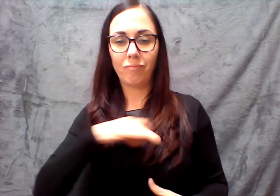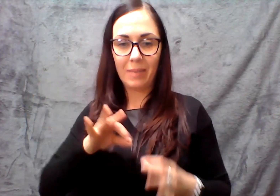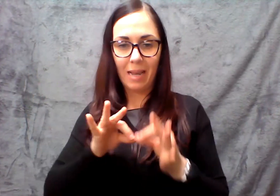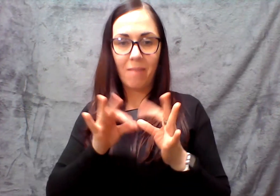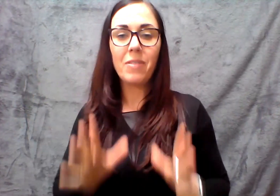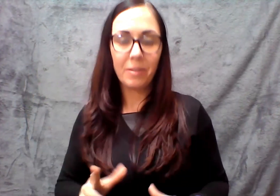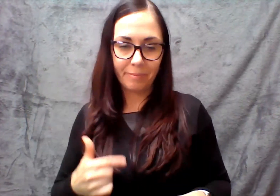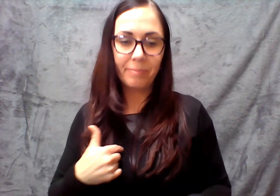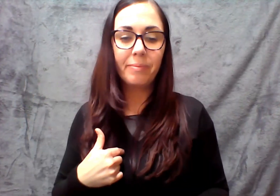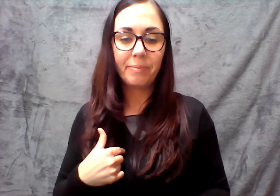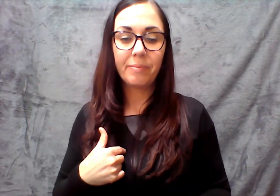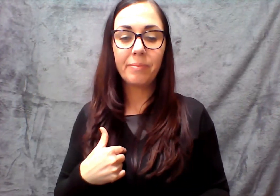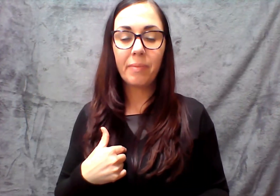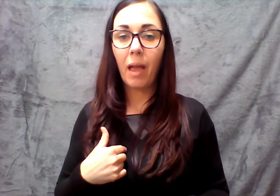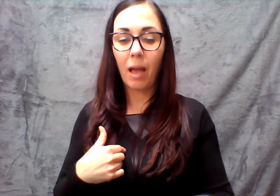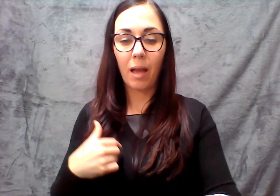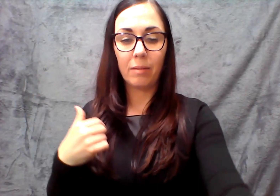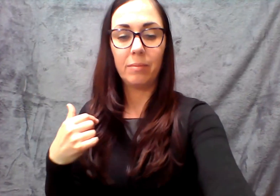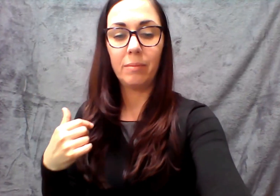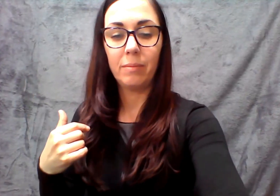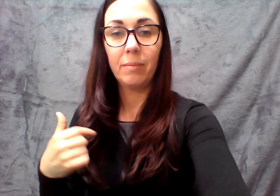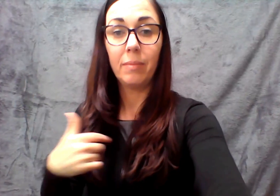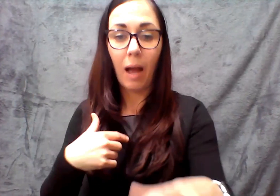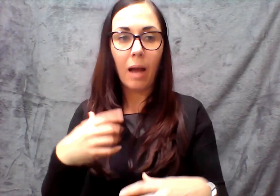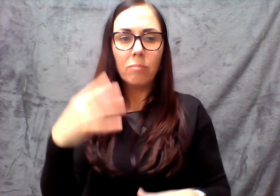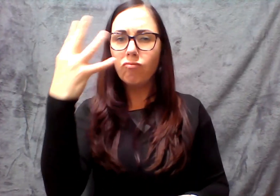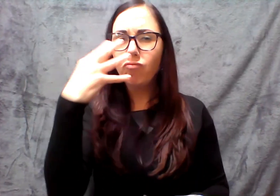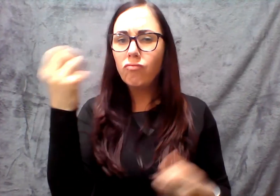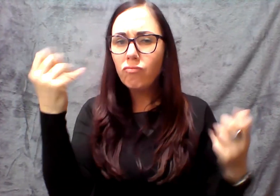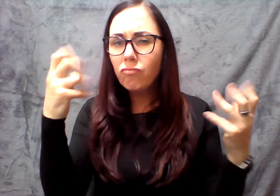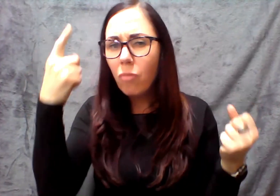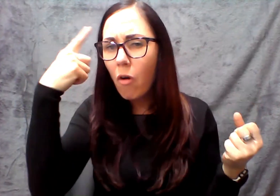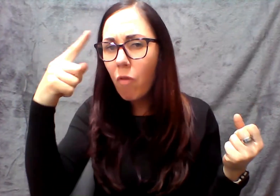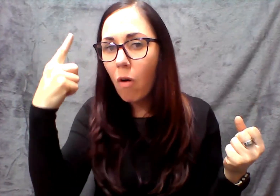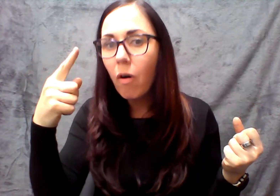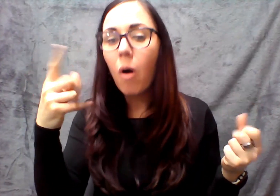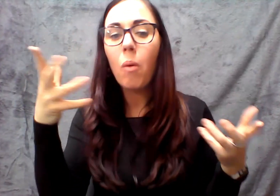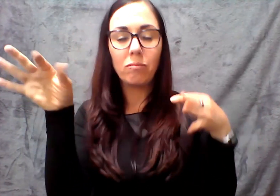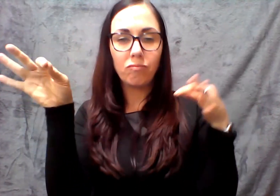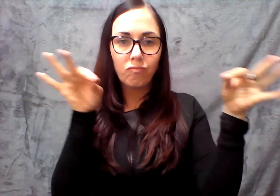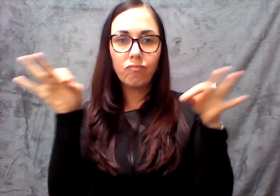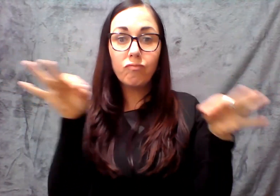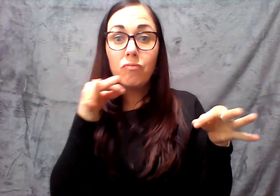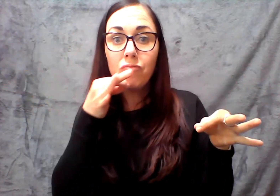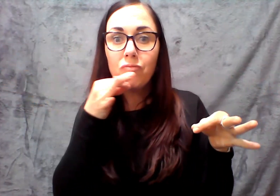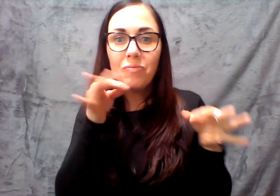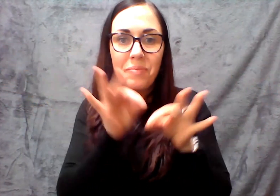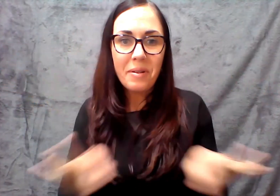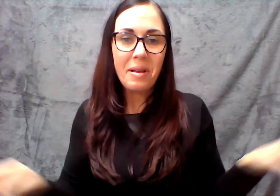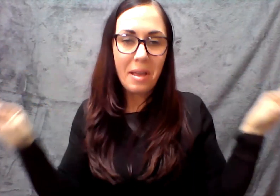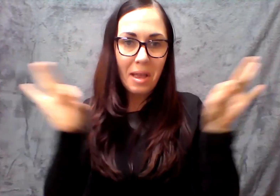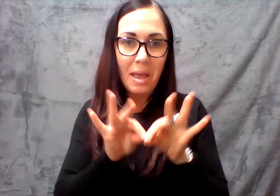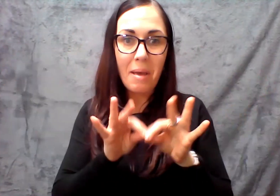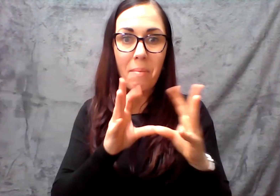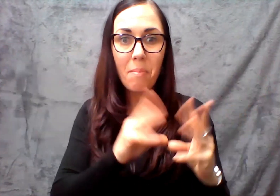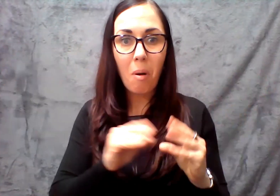I am making this vlog to let you know about some important meetings coming up in the